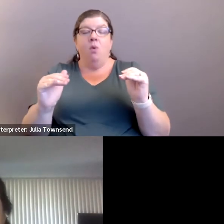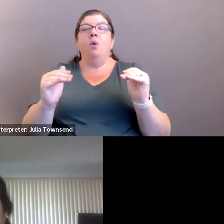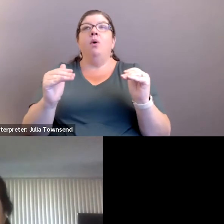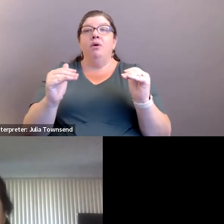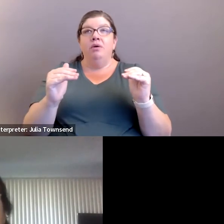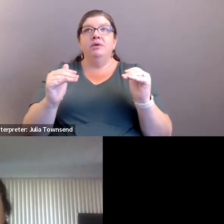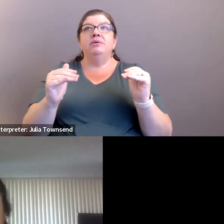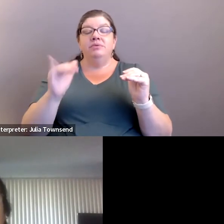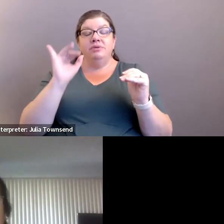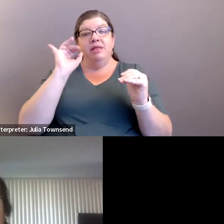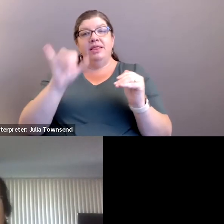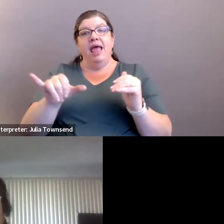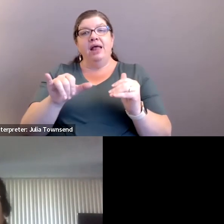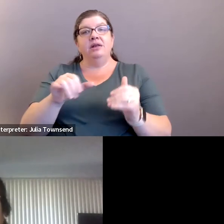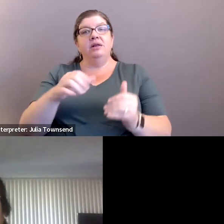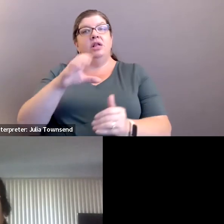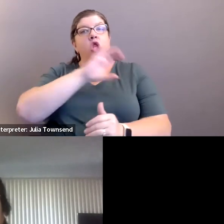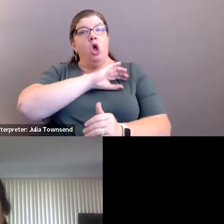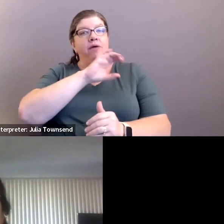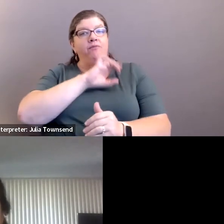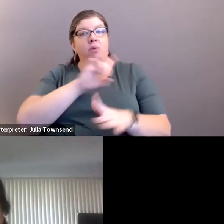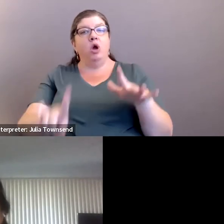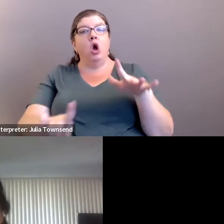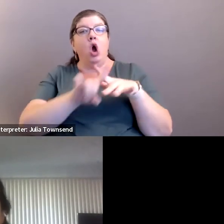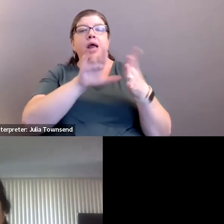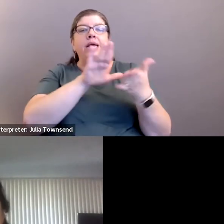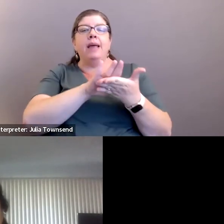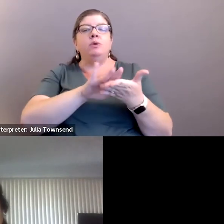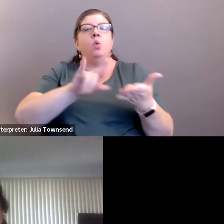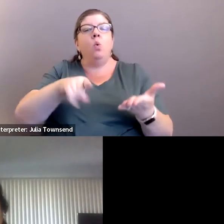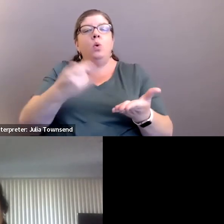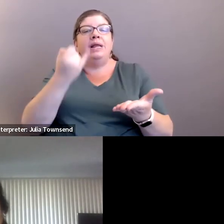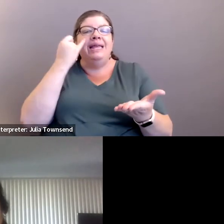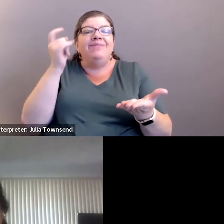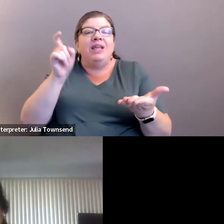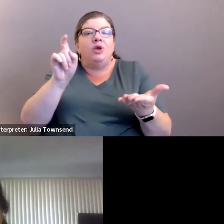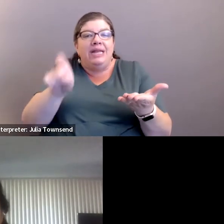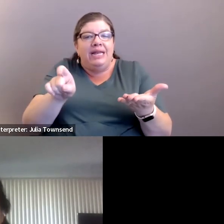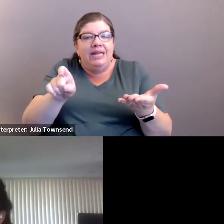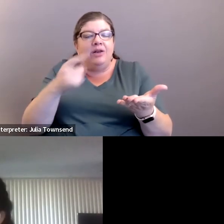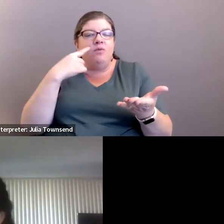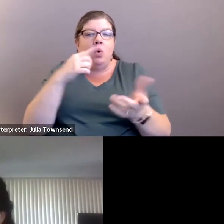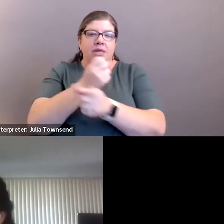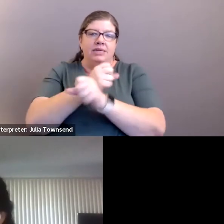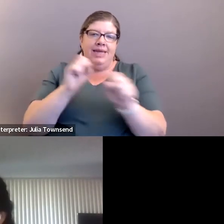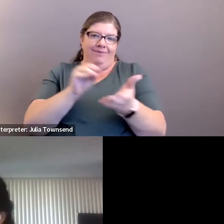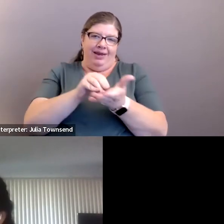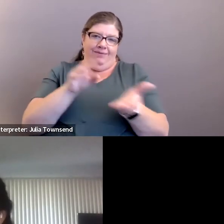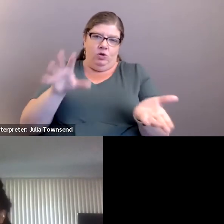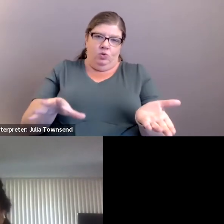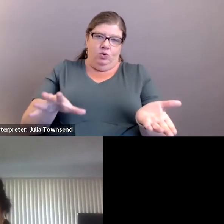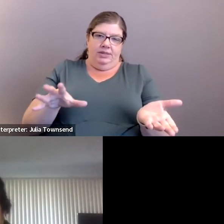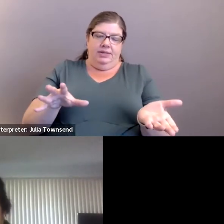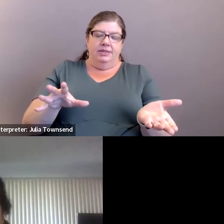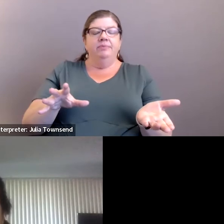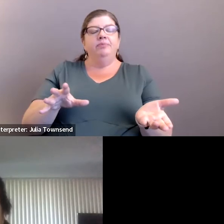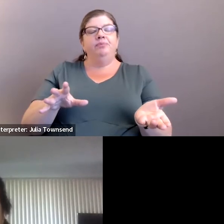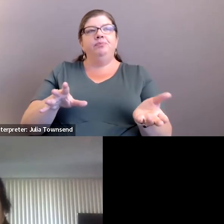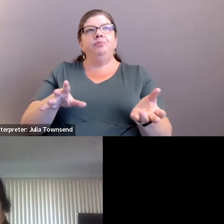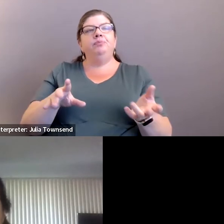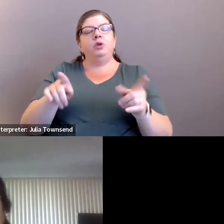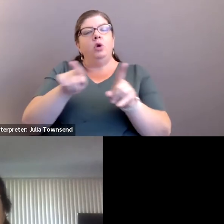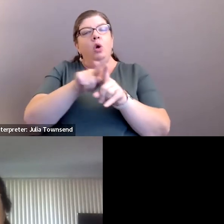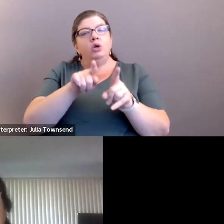law enforcement is on campuses when they're needed, and for the safety of our students. But so that it's also,